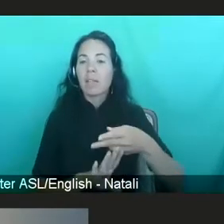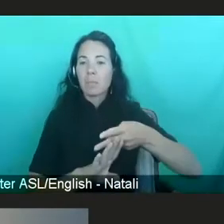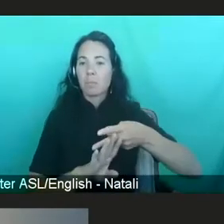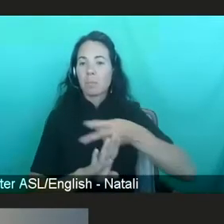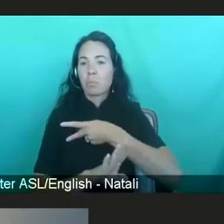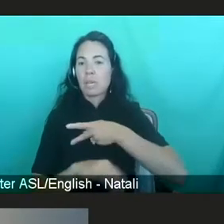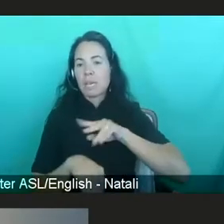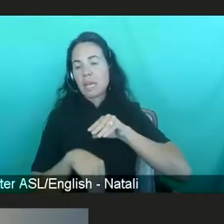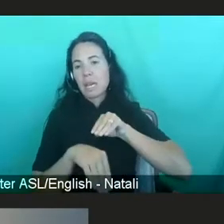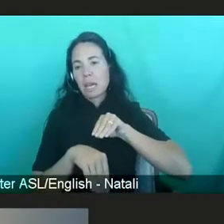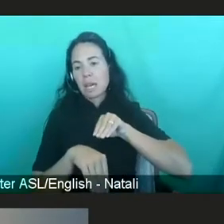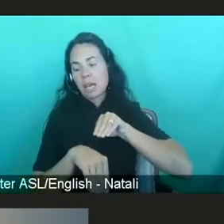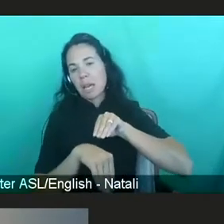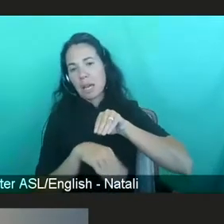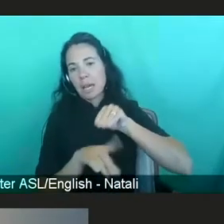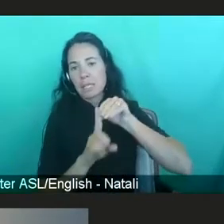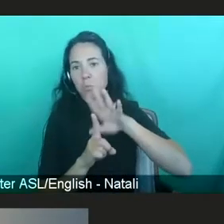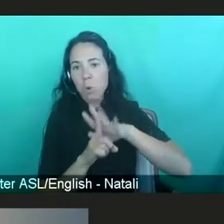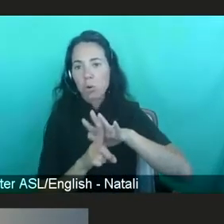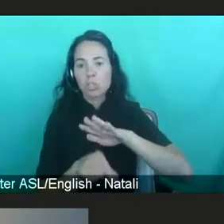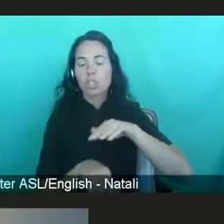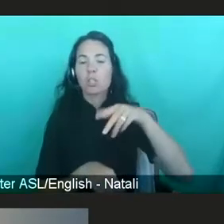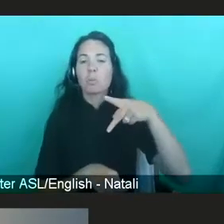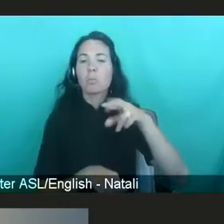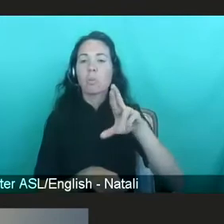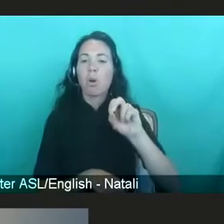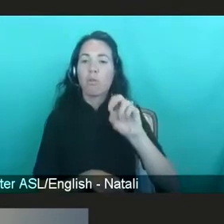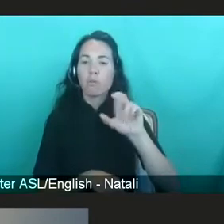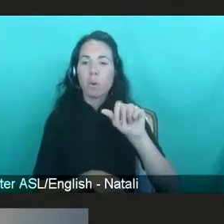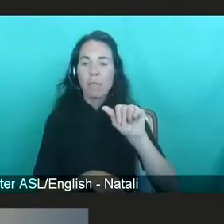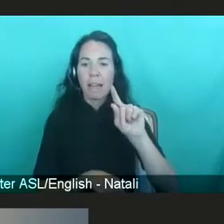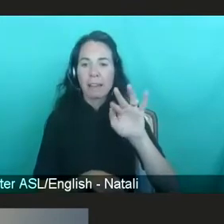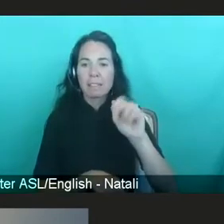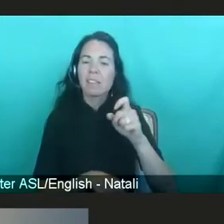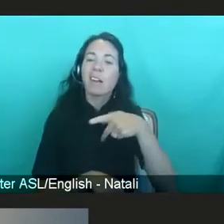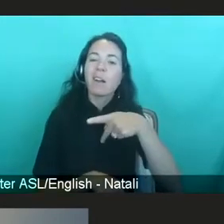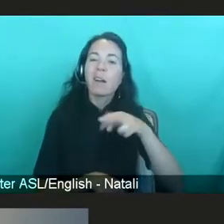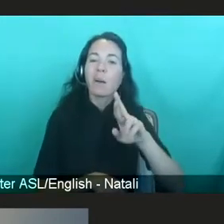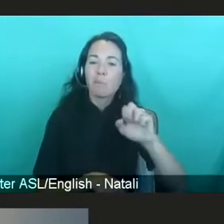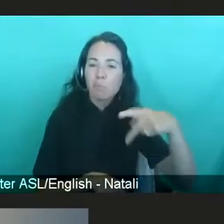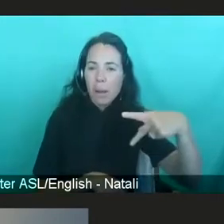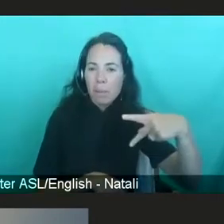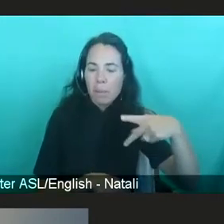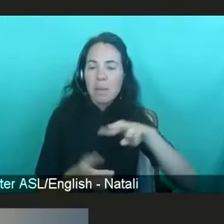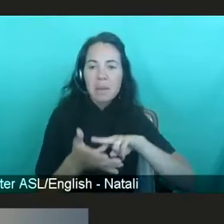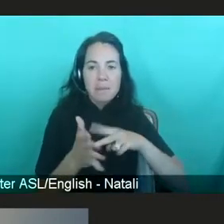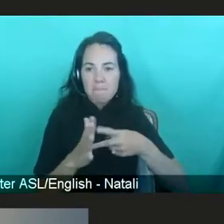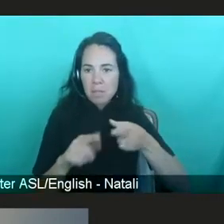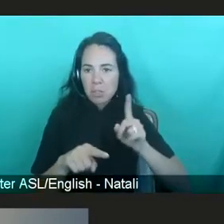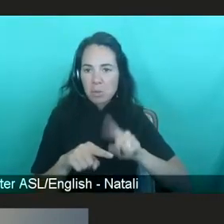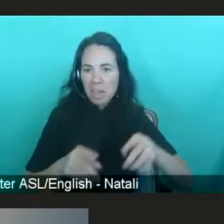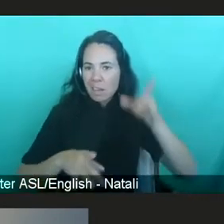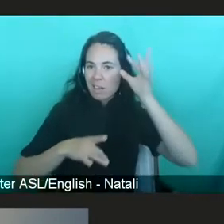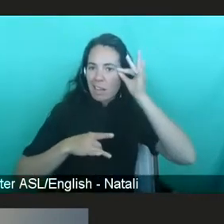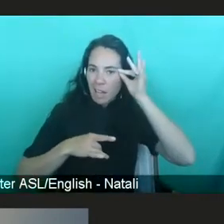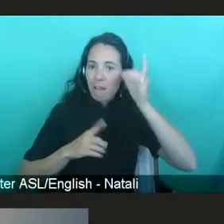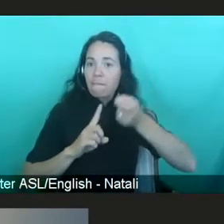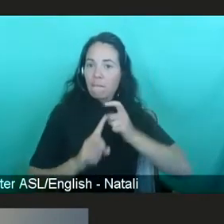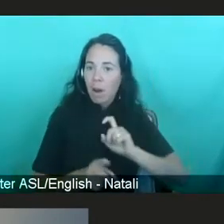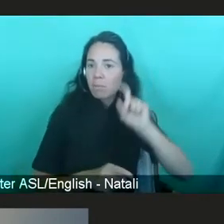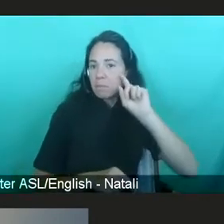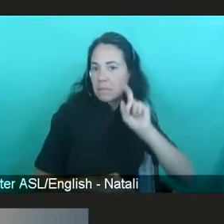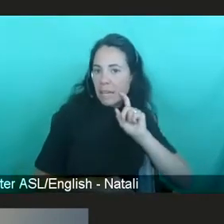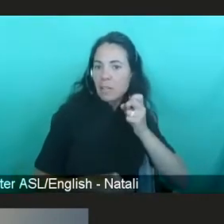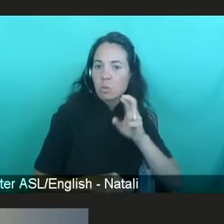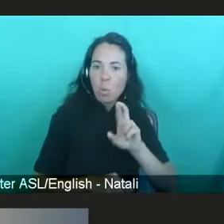PrEP, which taken every day can protect people from acquiring HIV through sex or through drug use. However, as people know, the